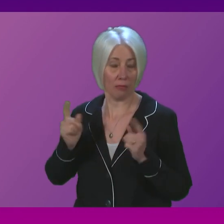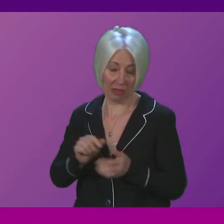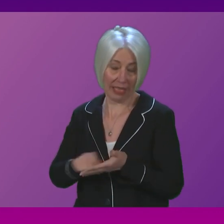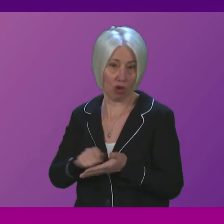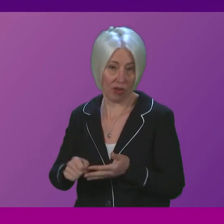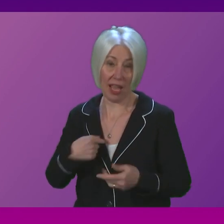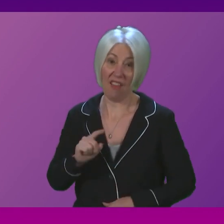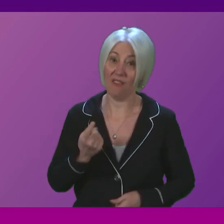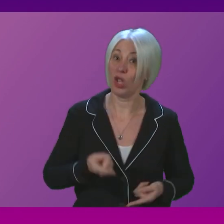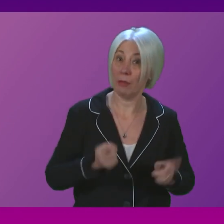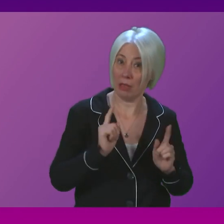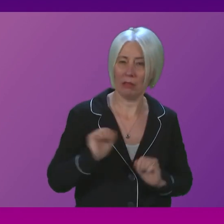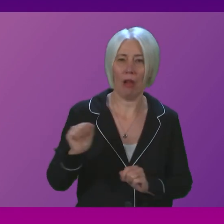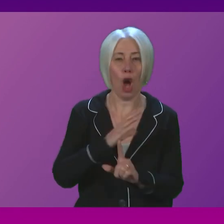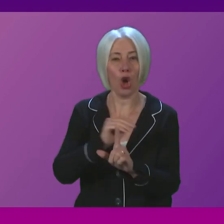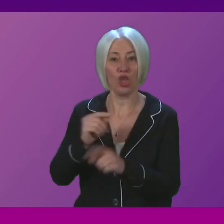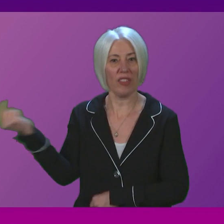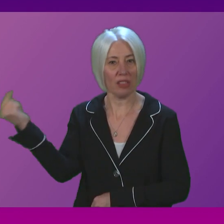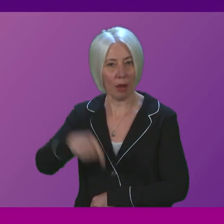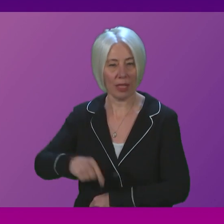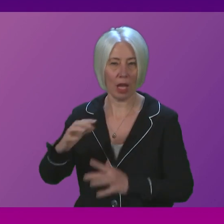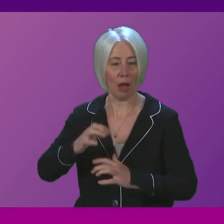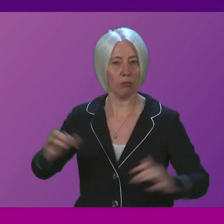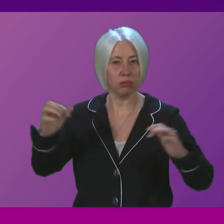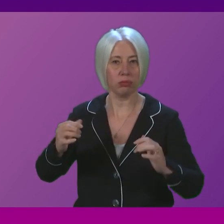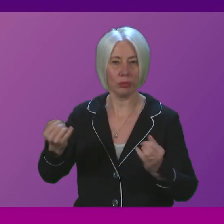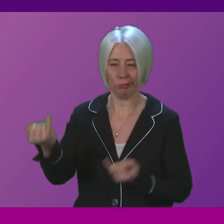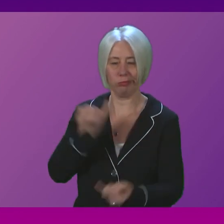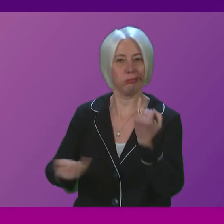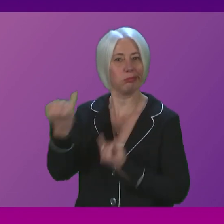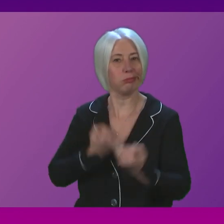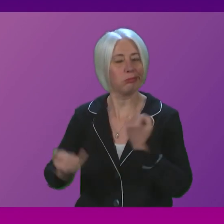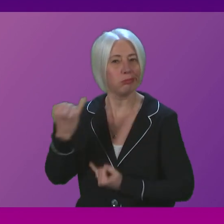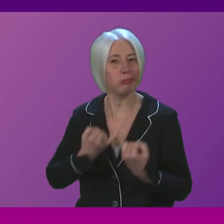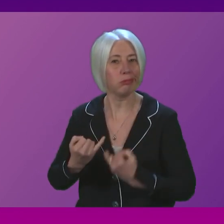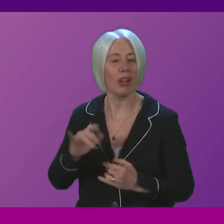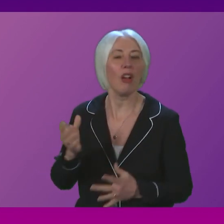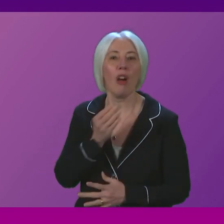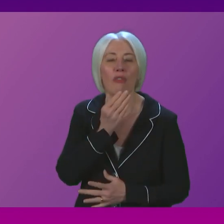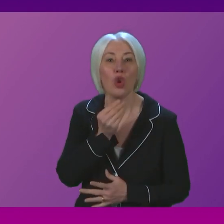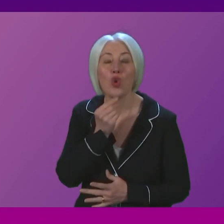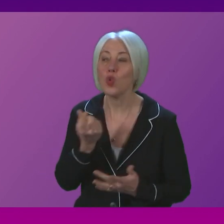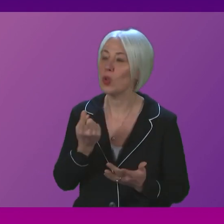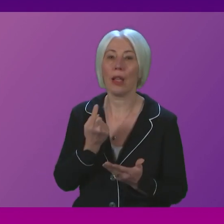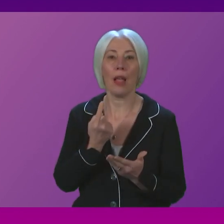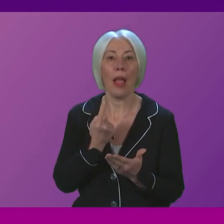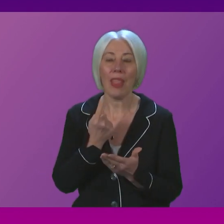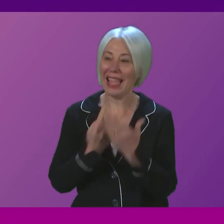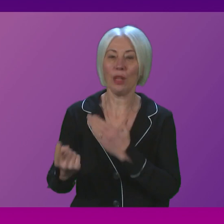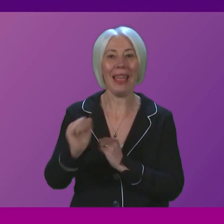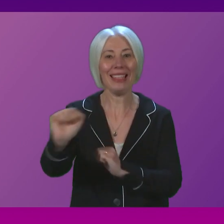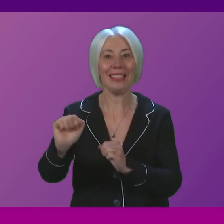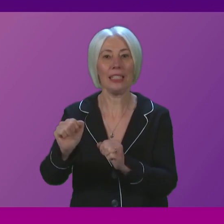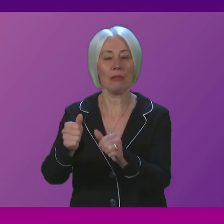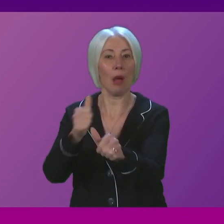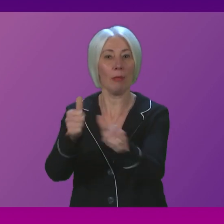that we have Conservatives come into this chamber and criticising this government for not using the independent sector more to